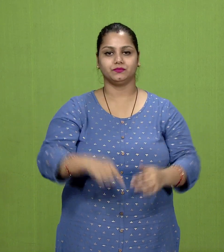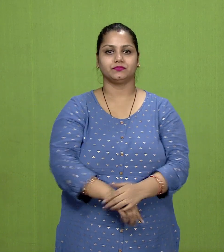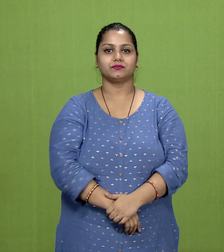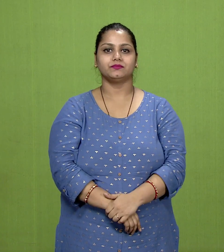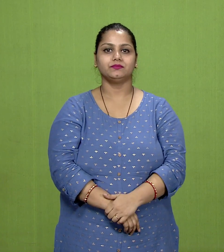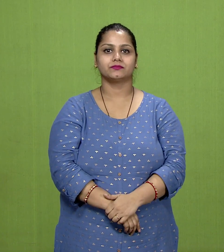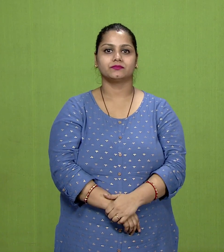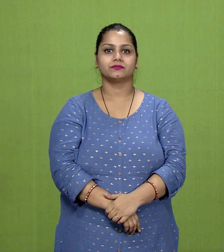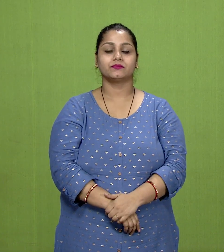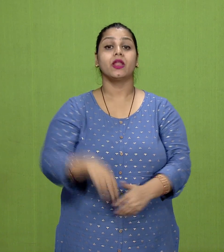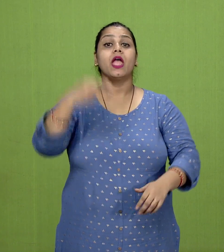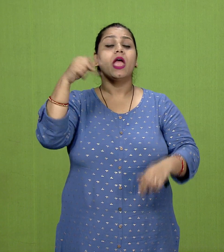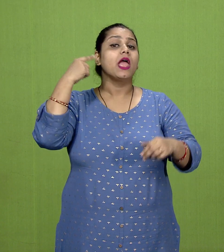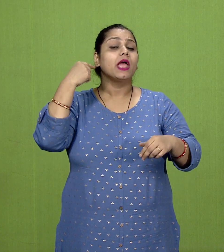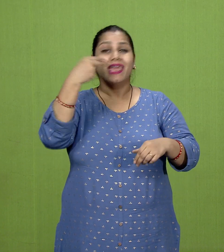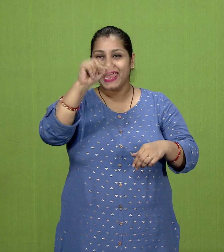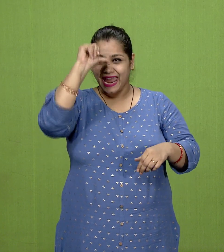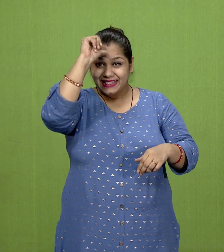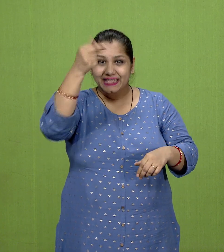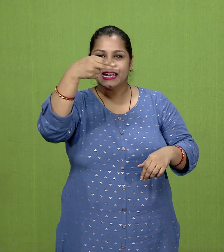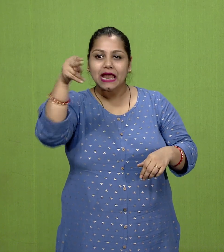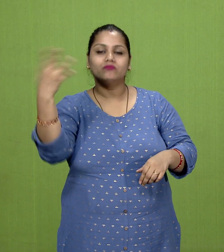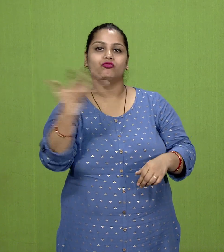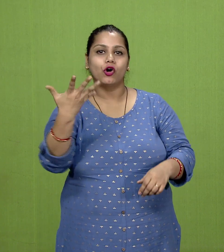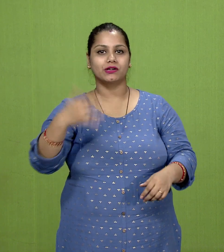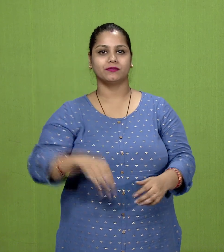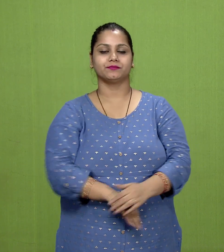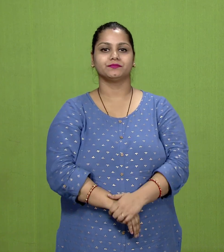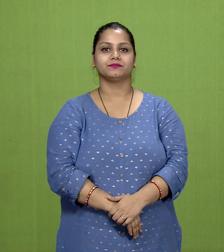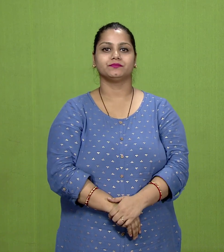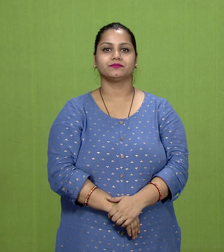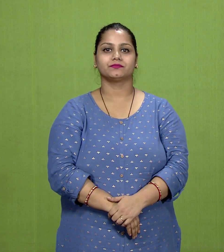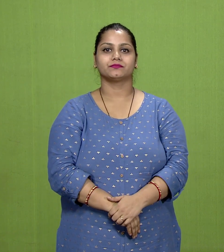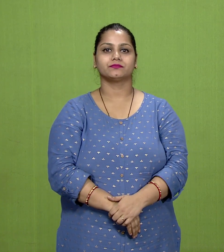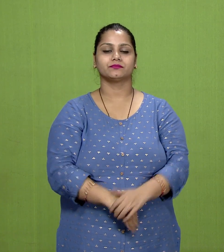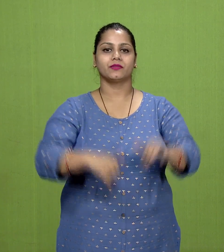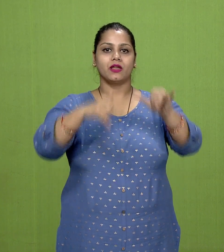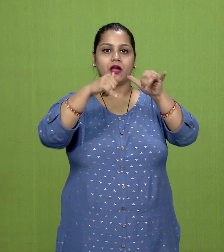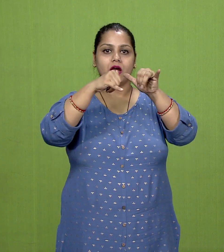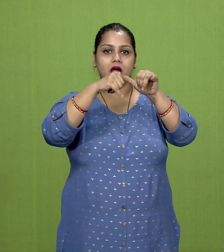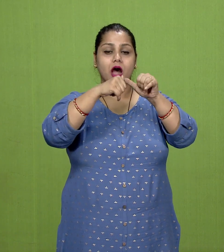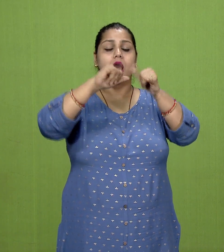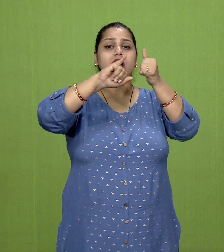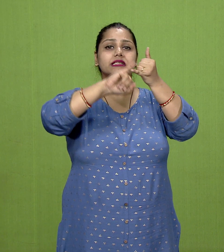His Hindi name is Ashtangika Marg.